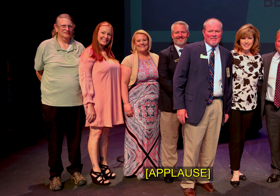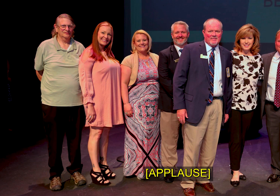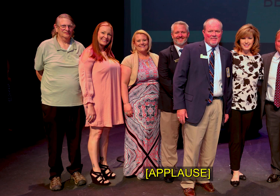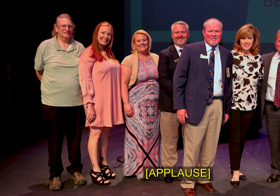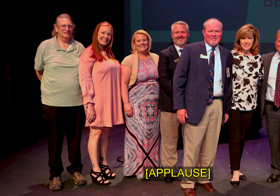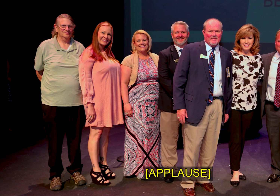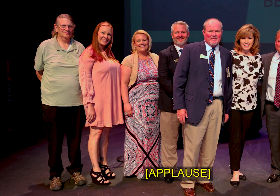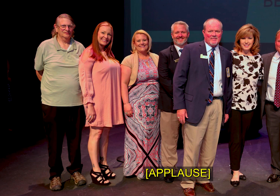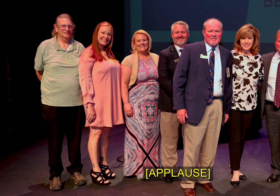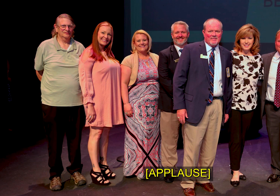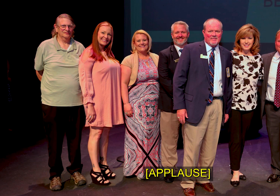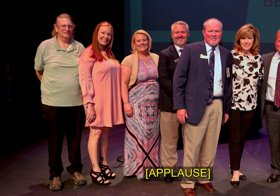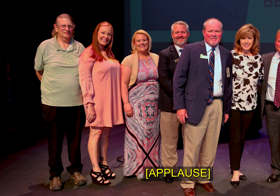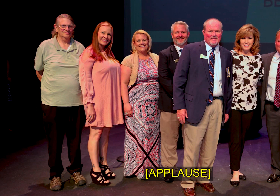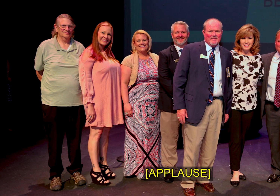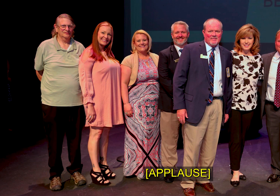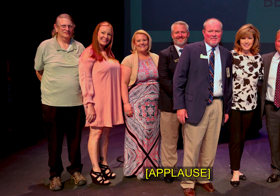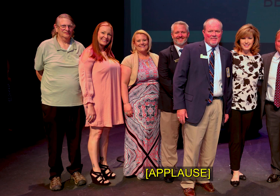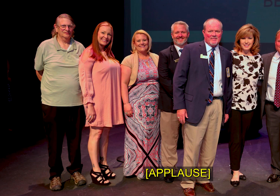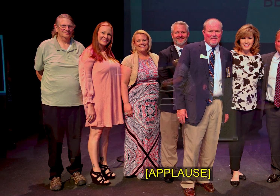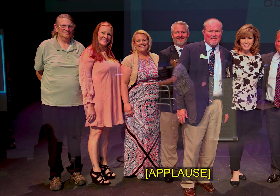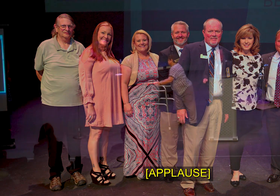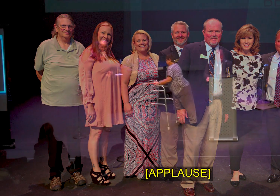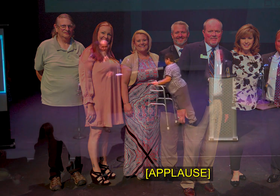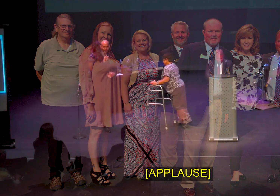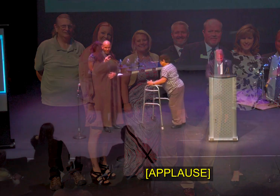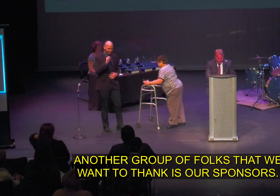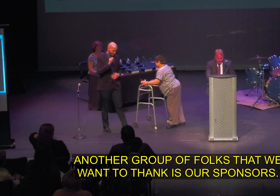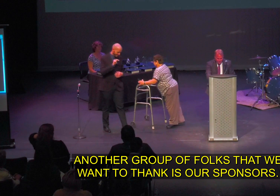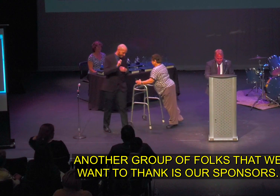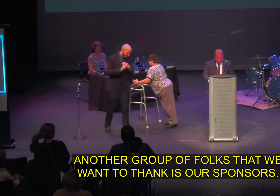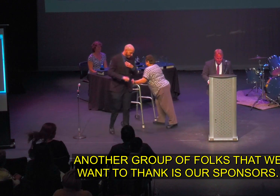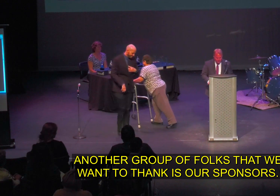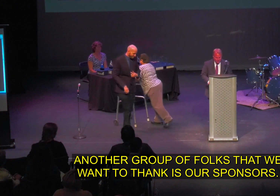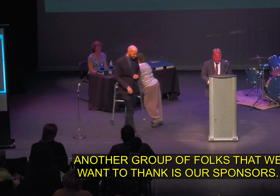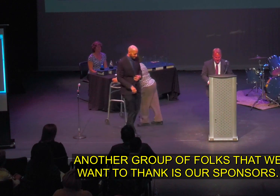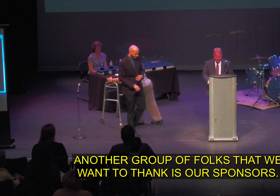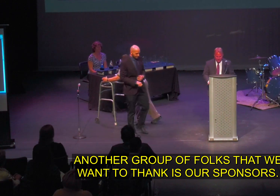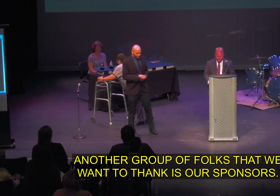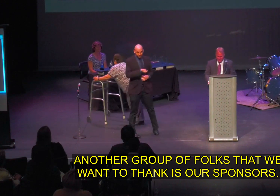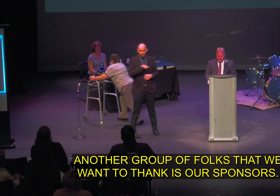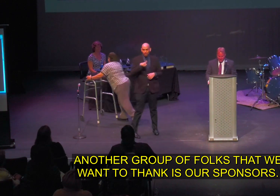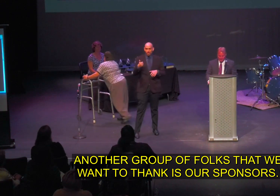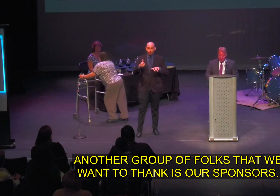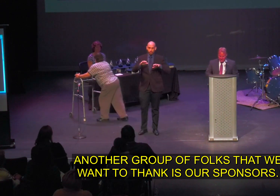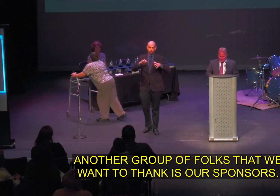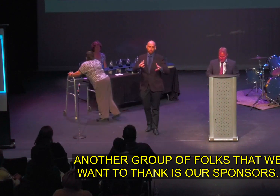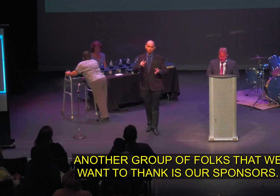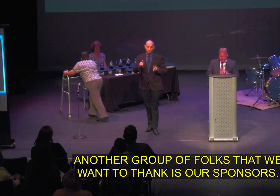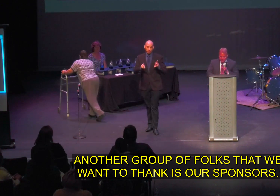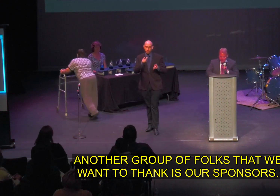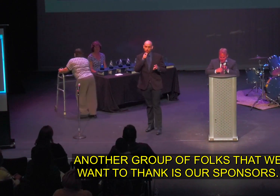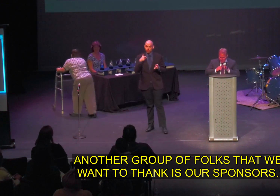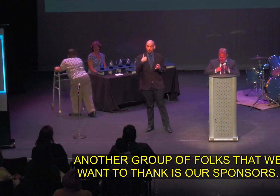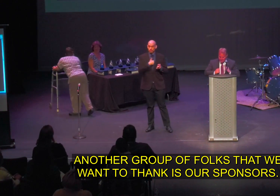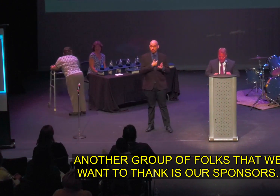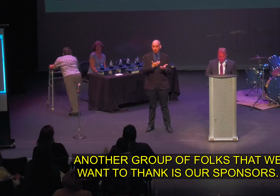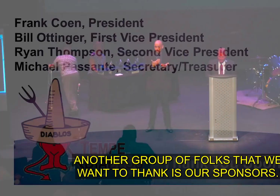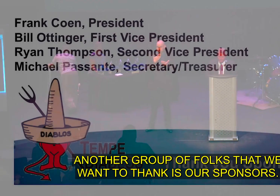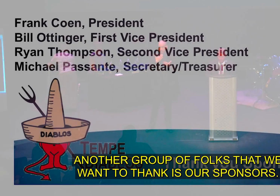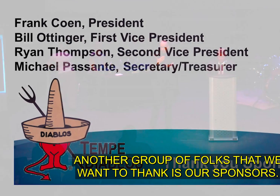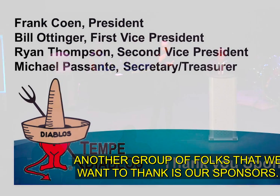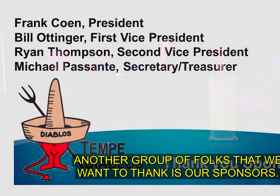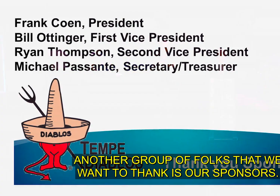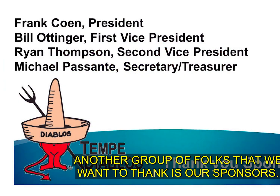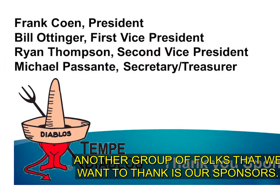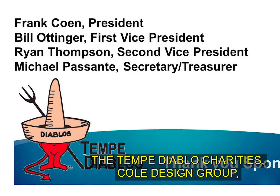group of folks that we want to thank is our sponsors